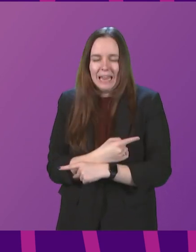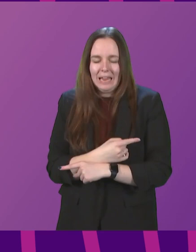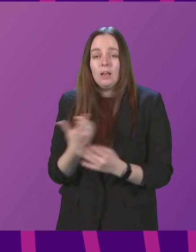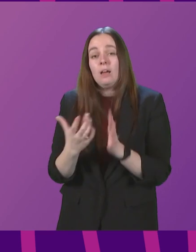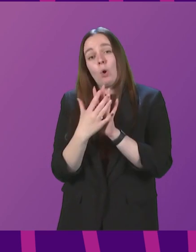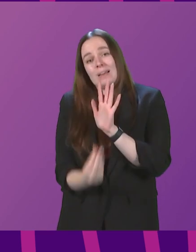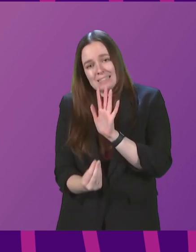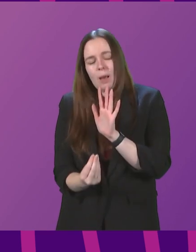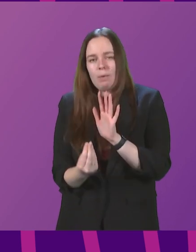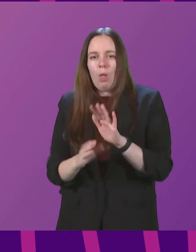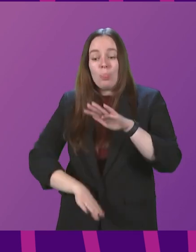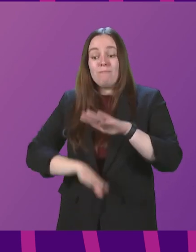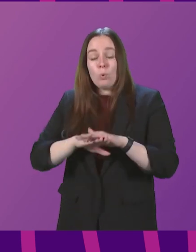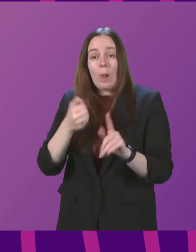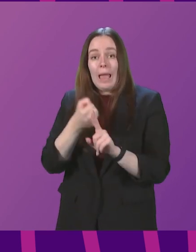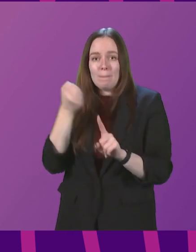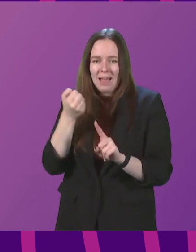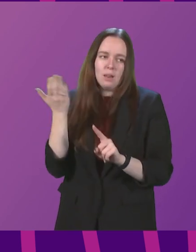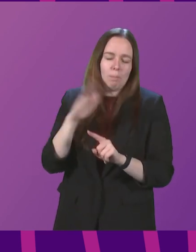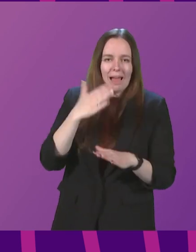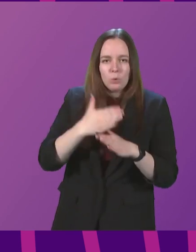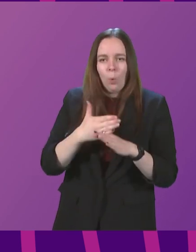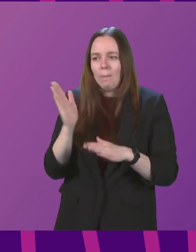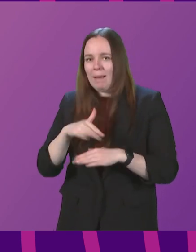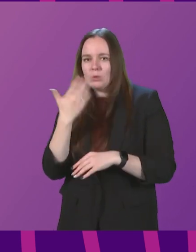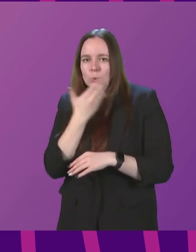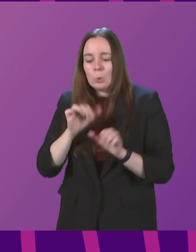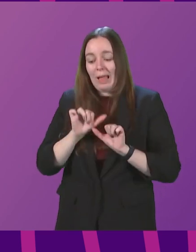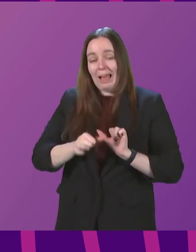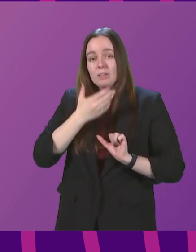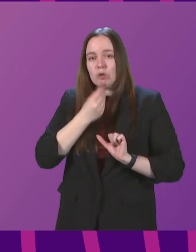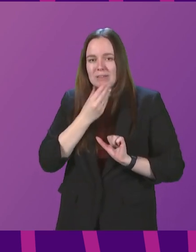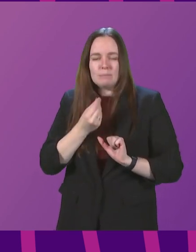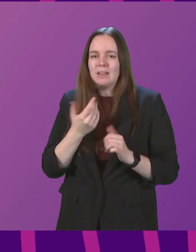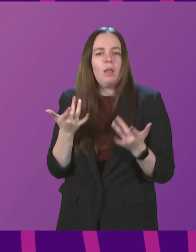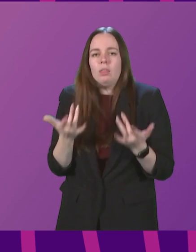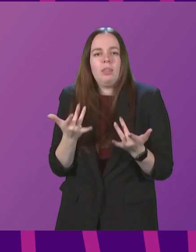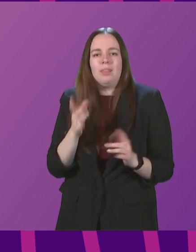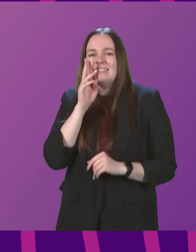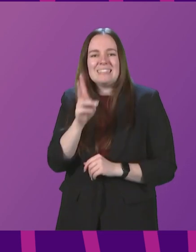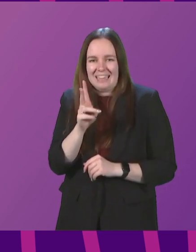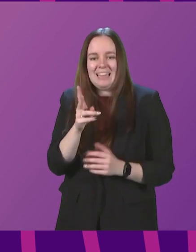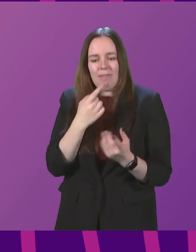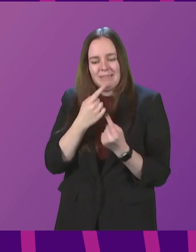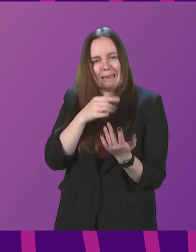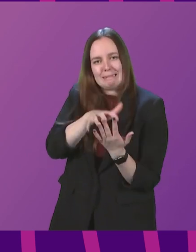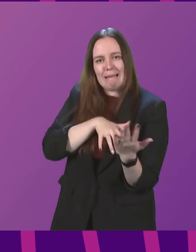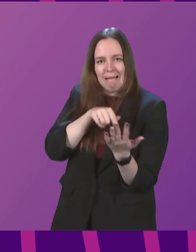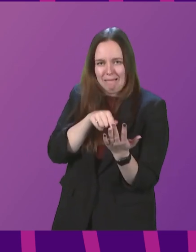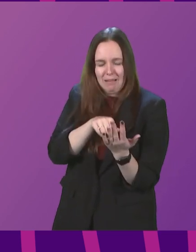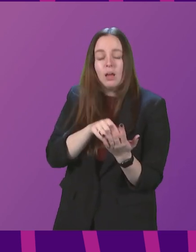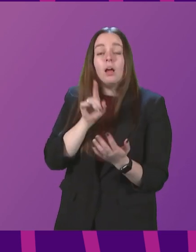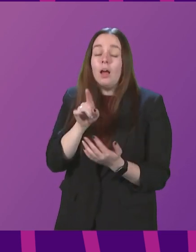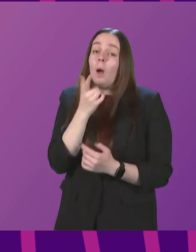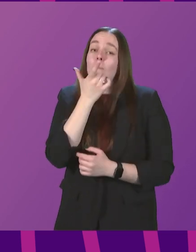For example, the full impact of the return to work and school after the festive break won't be apparent yet in the data. So, is possible